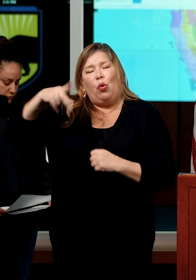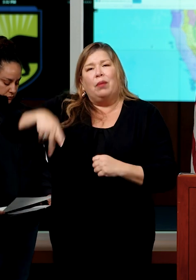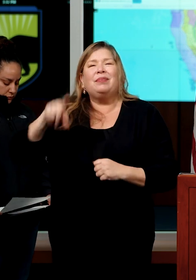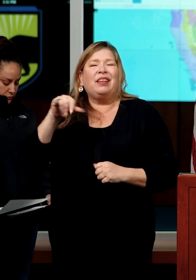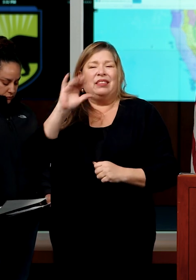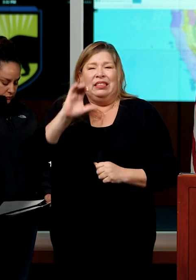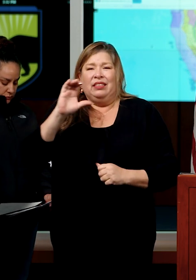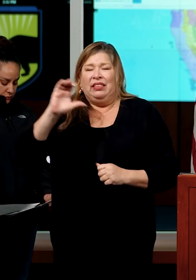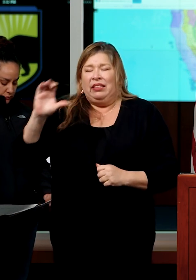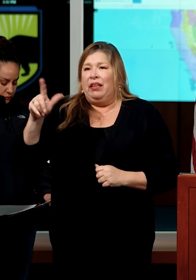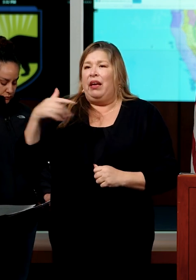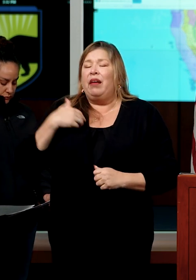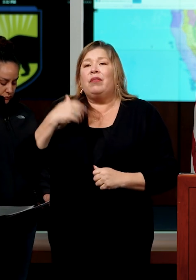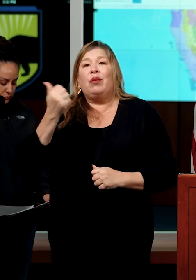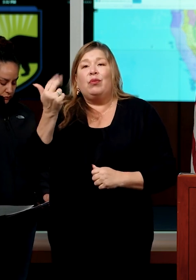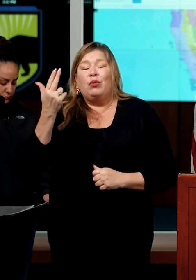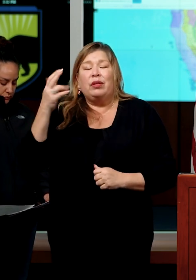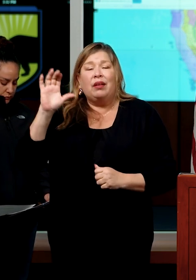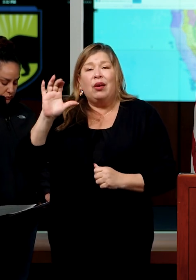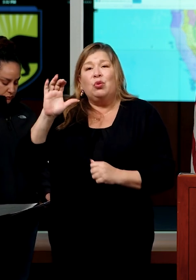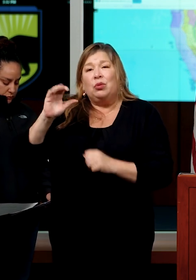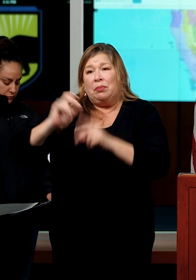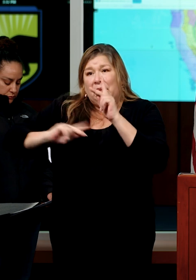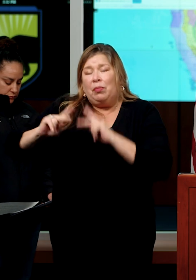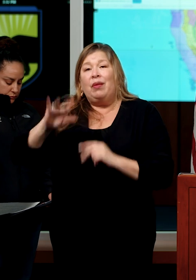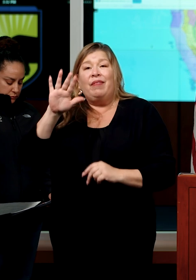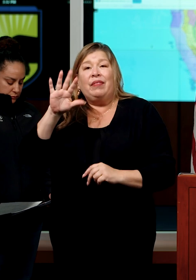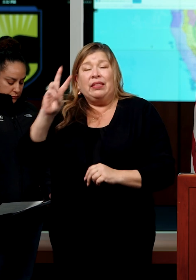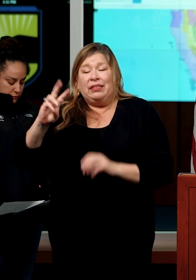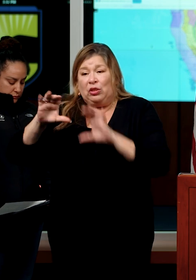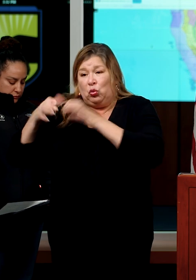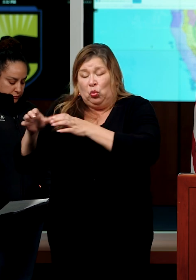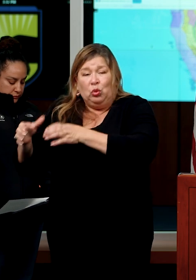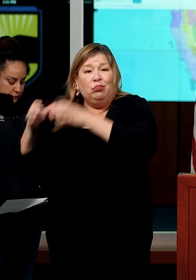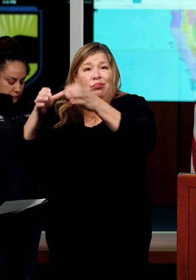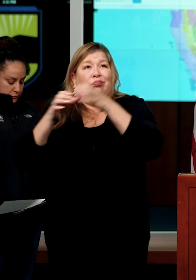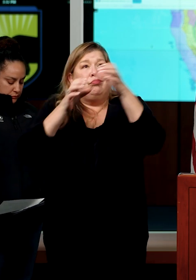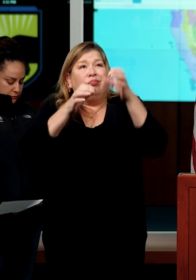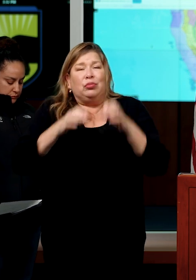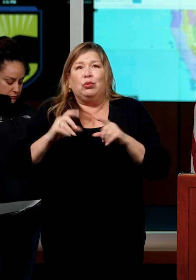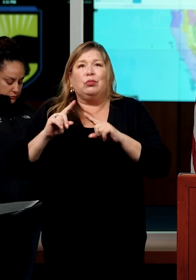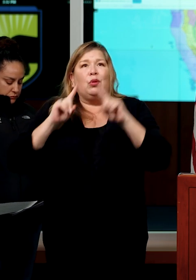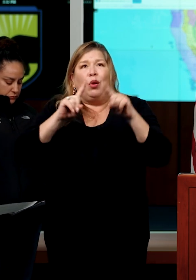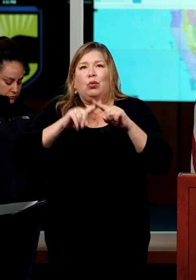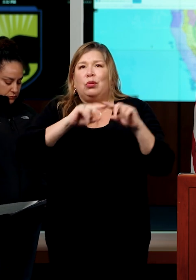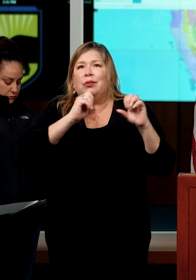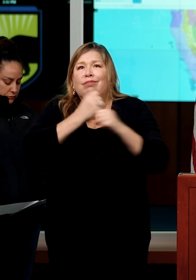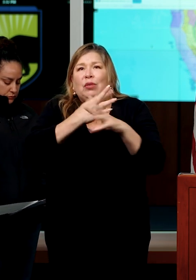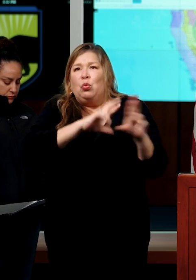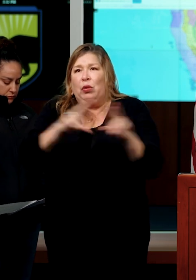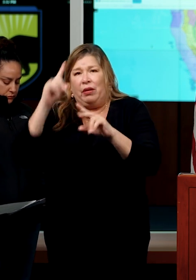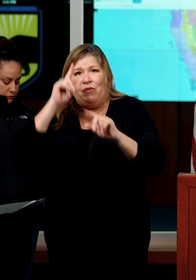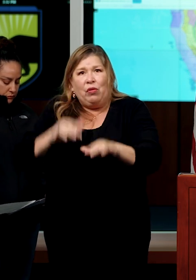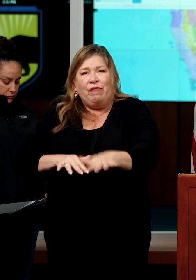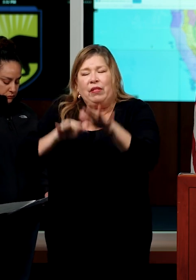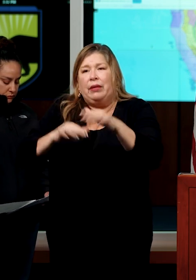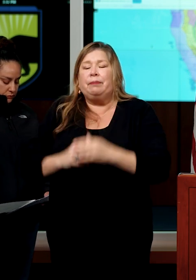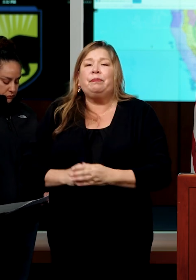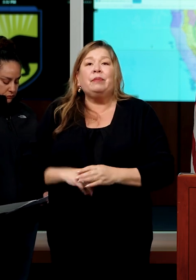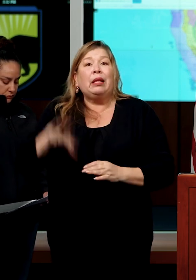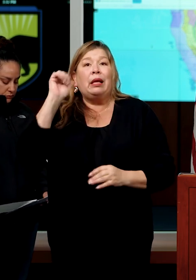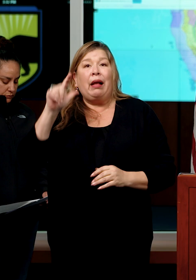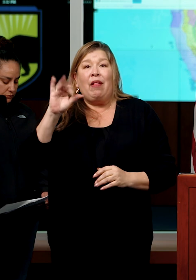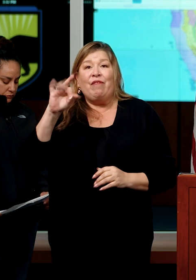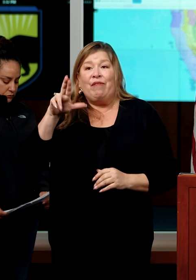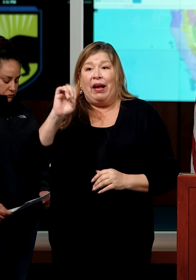members strong, 56 crews being deployed across the state for the flood fight. Our CAL FIRE personnel and all local